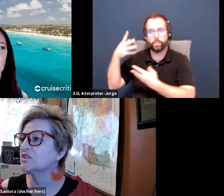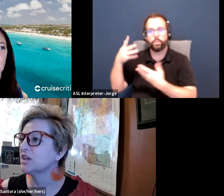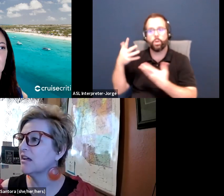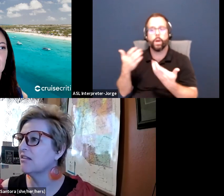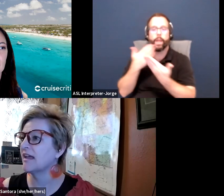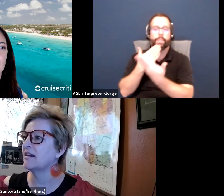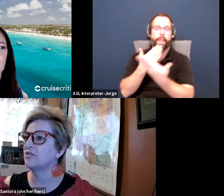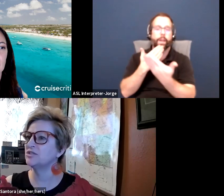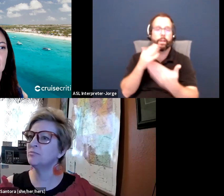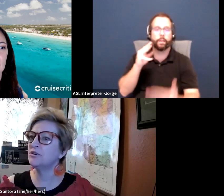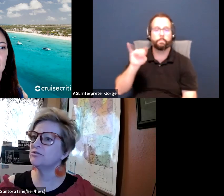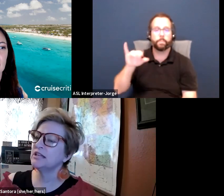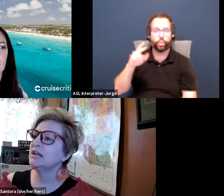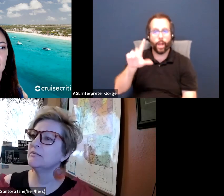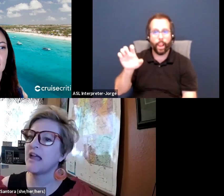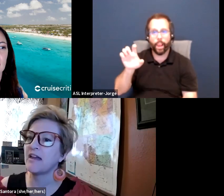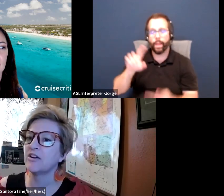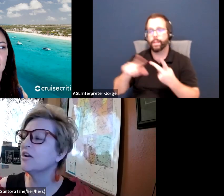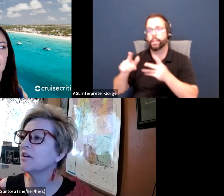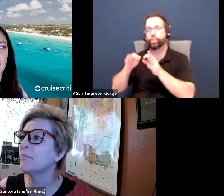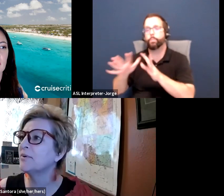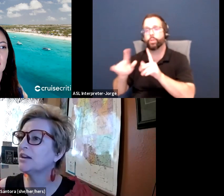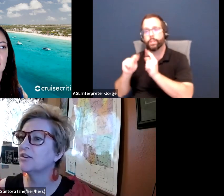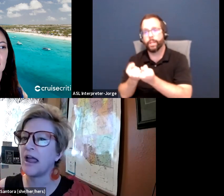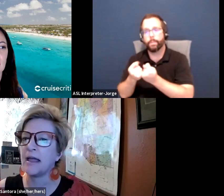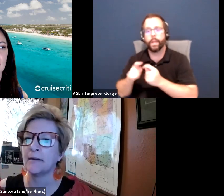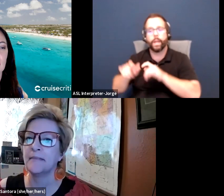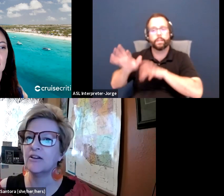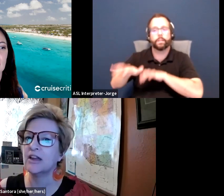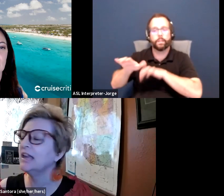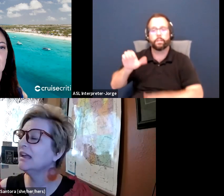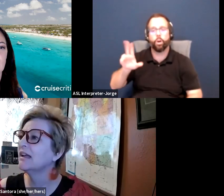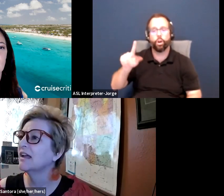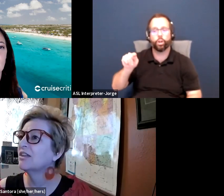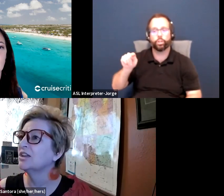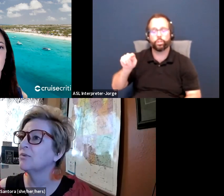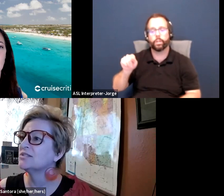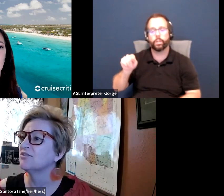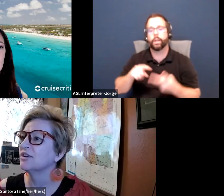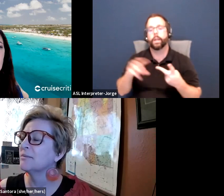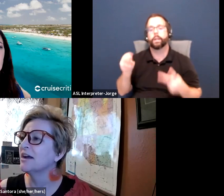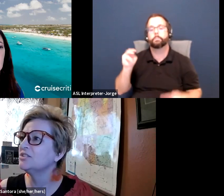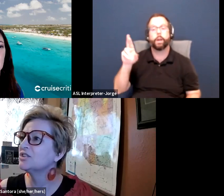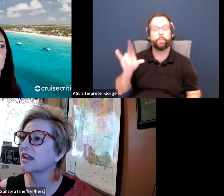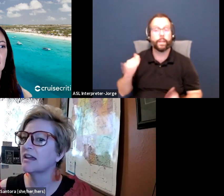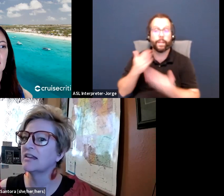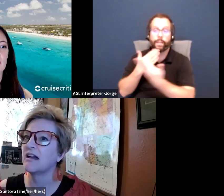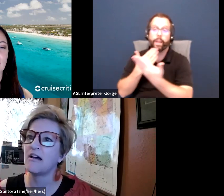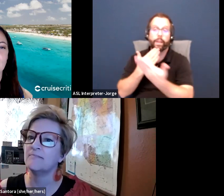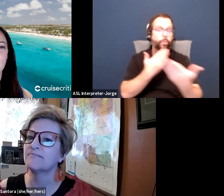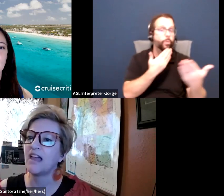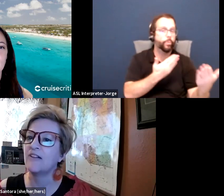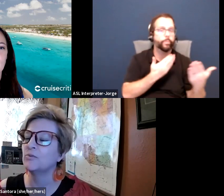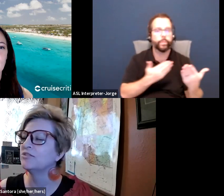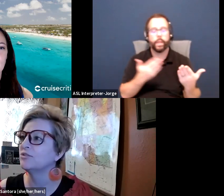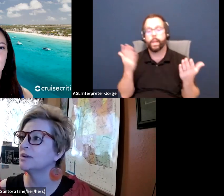Michelle and our interpreter team and our CART operator and Mary. Thank you all so very much. And